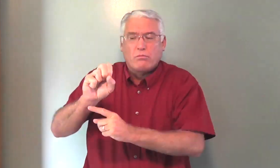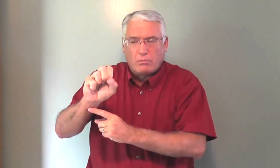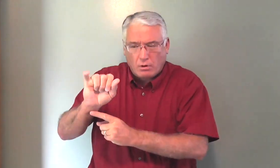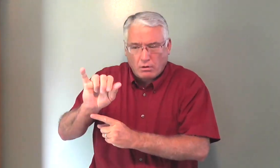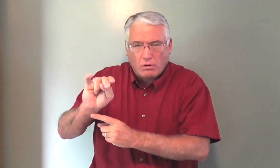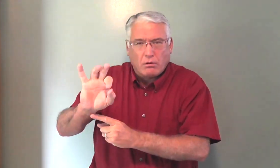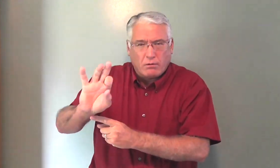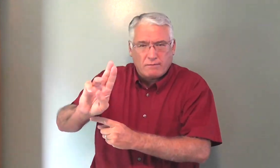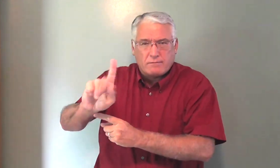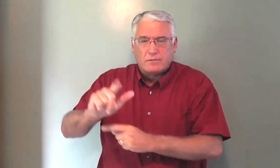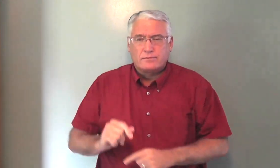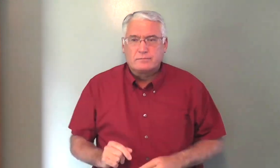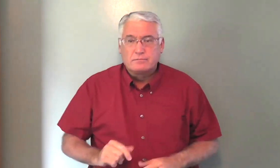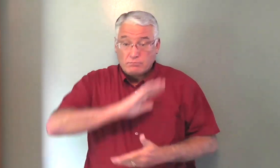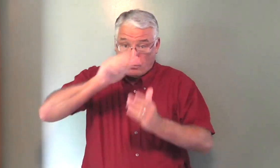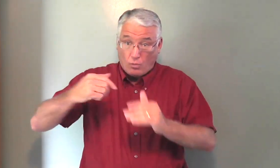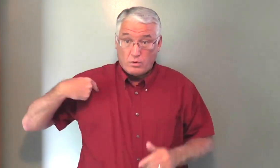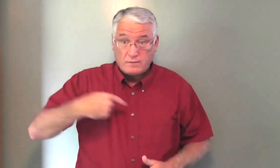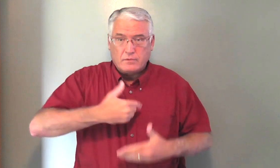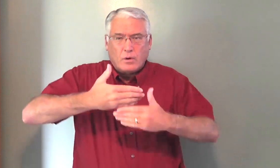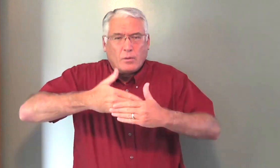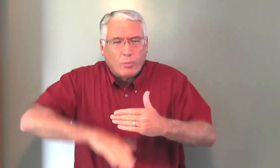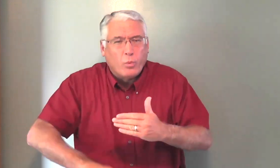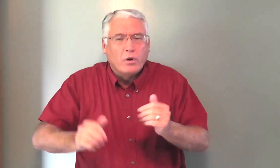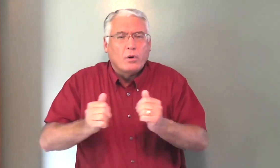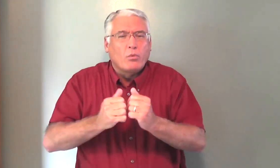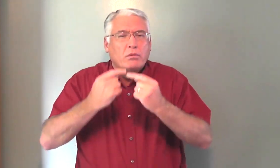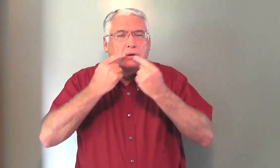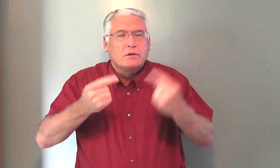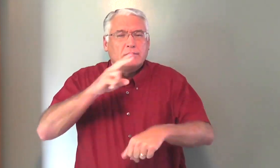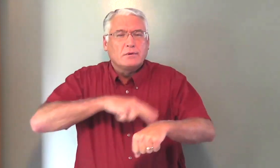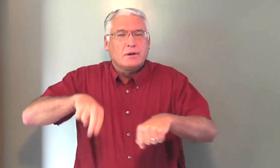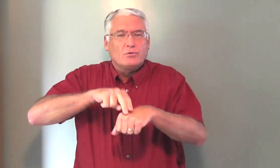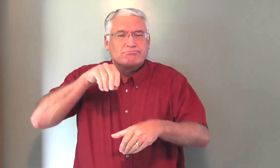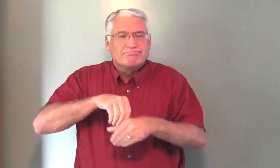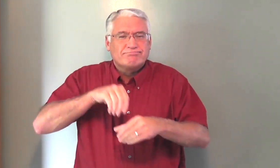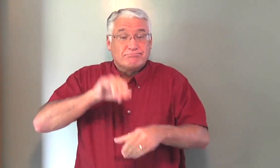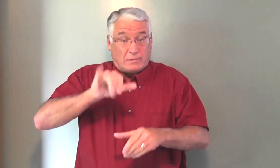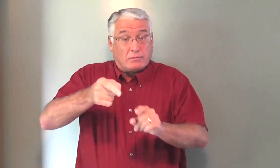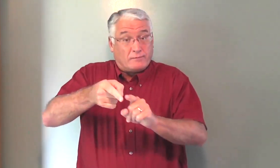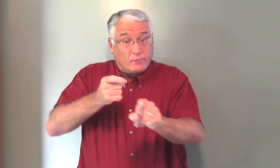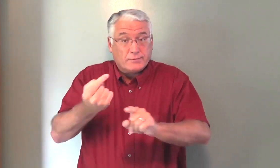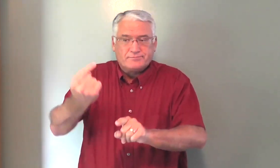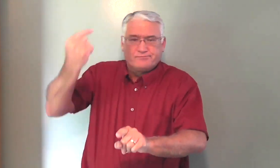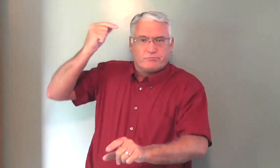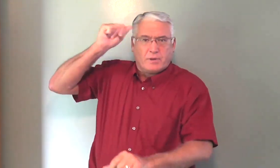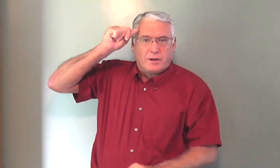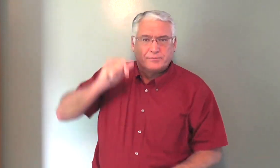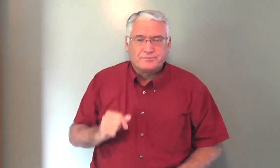everyone in the world is sinful. We are all born with a sin nature, and that's from Adam.